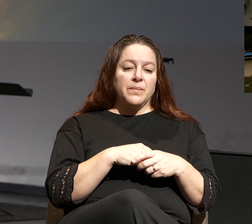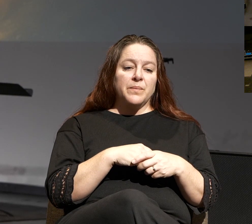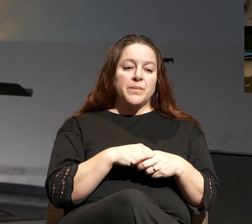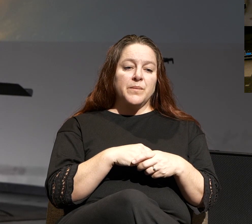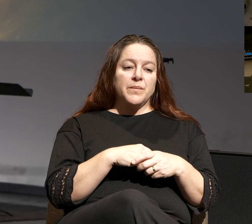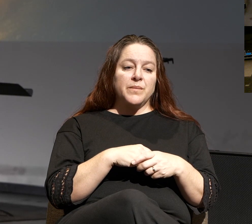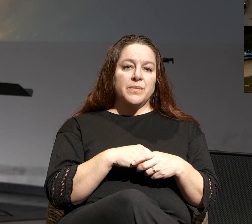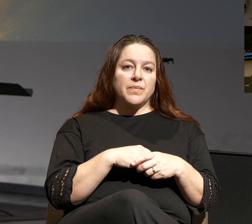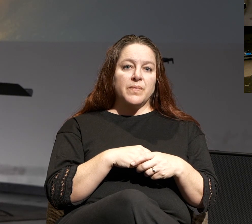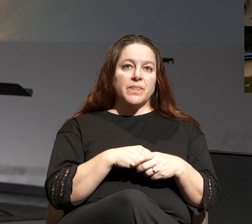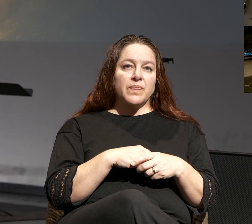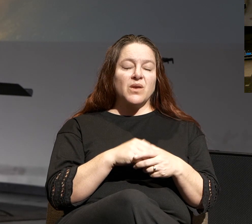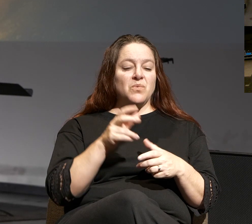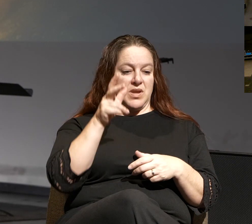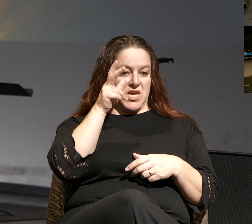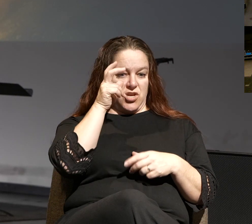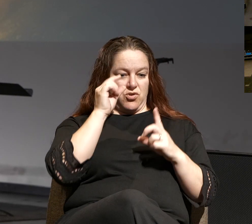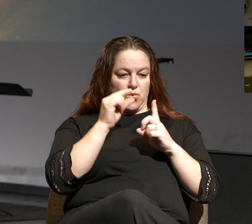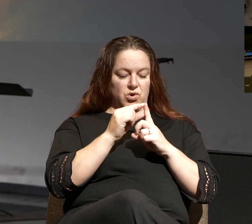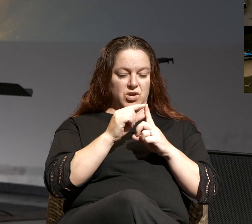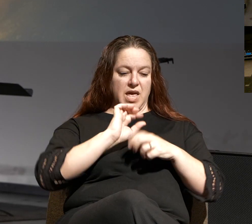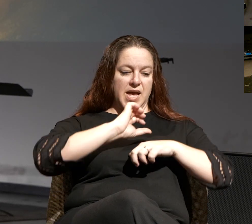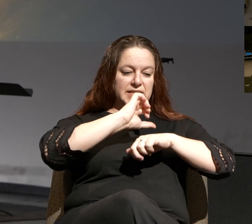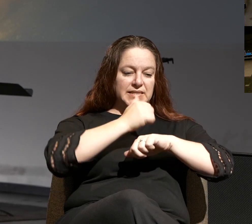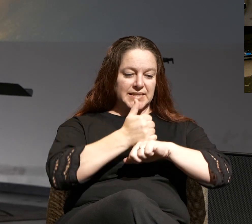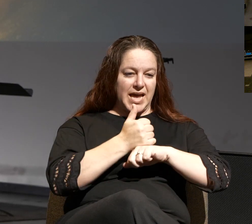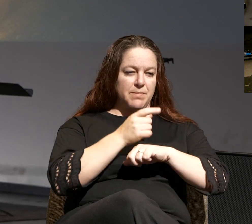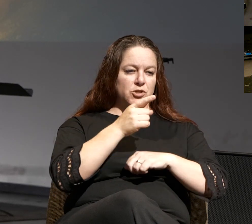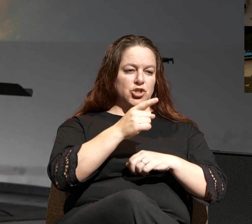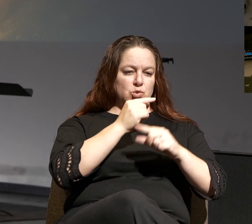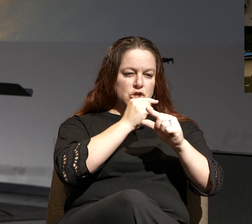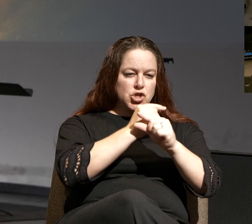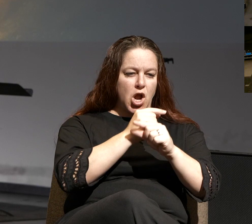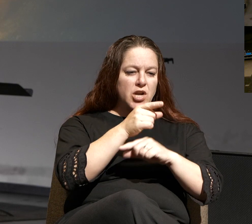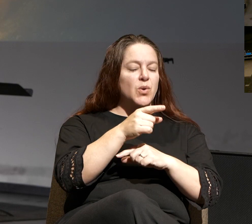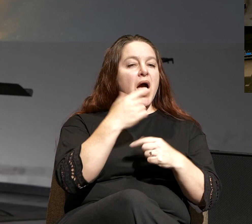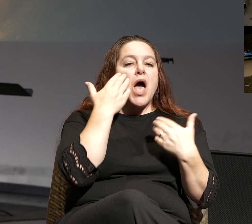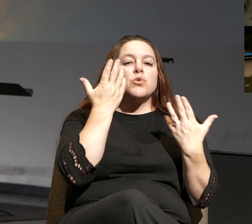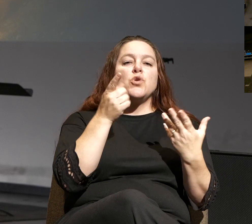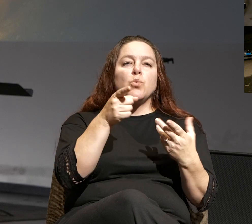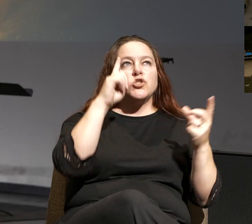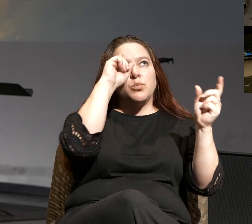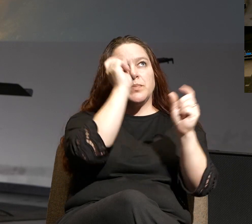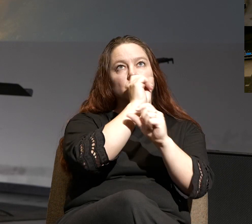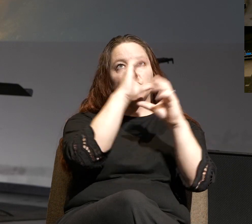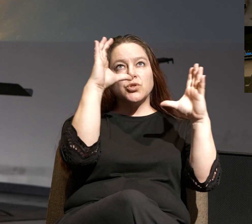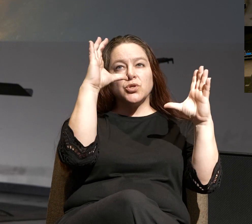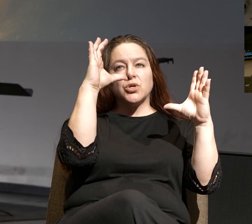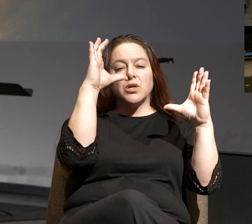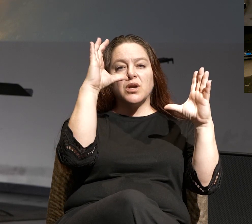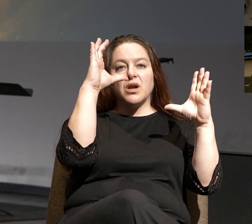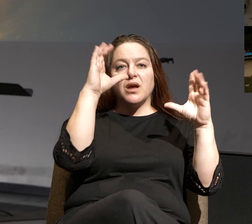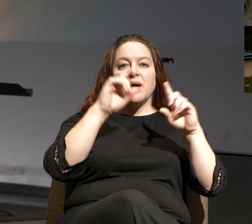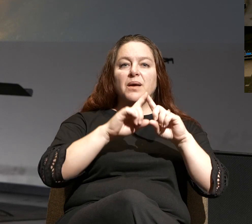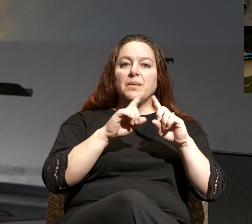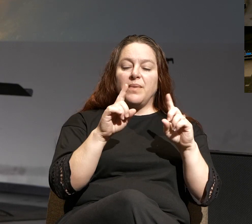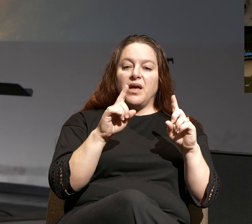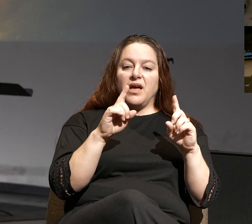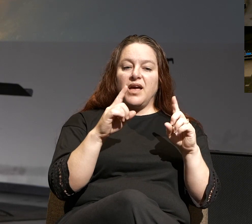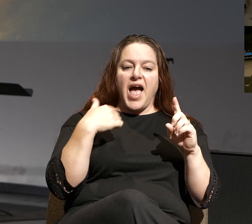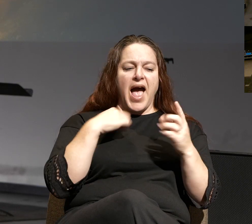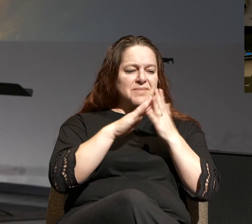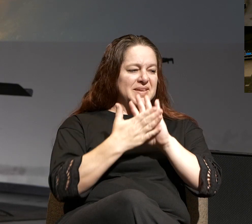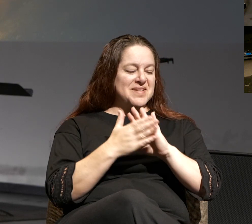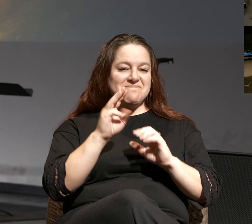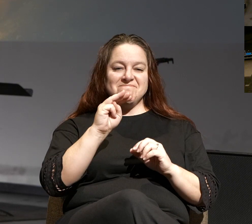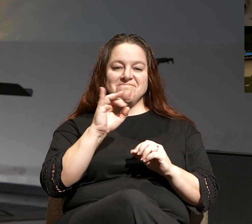When I hear those words establish you and guard you, I don't know what word picture that creates in your mind, but for me, I go medieval.